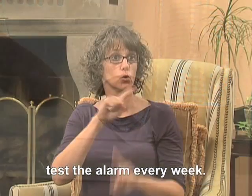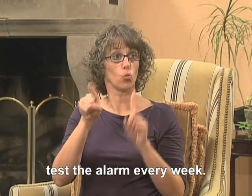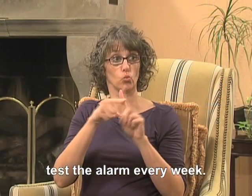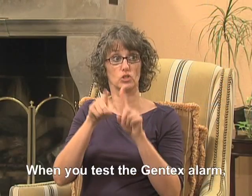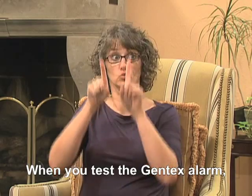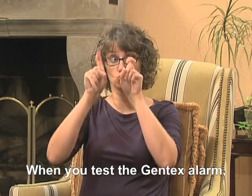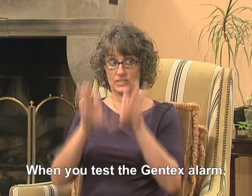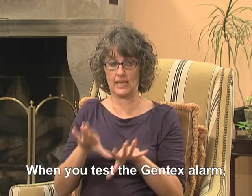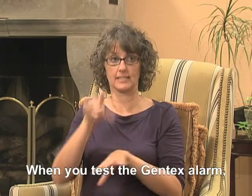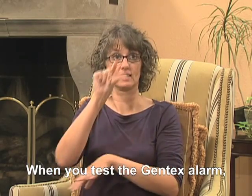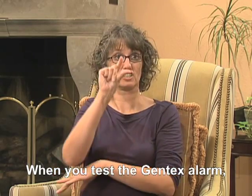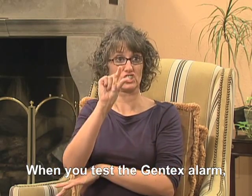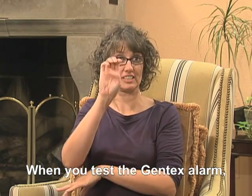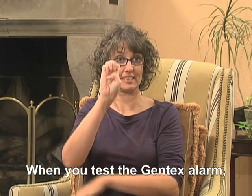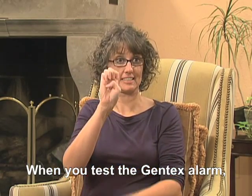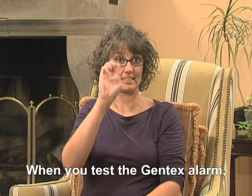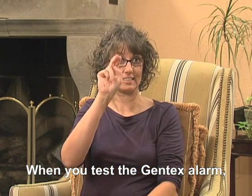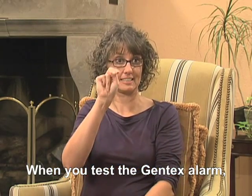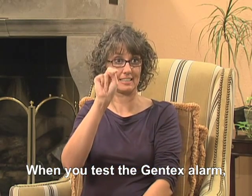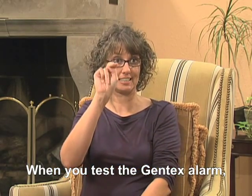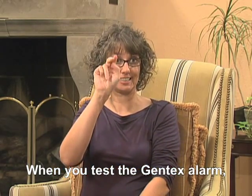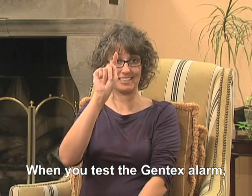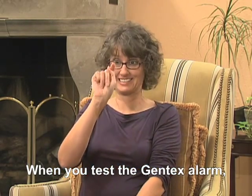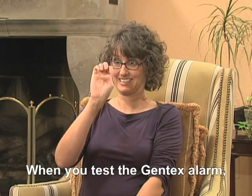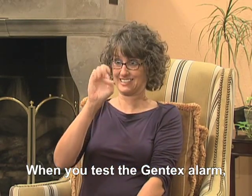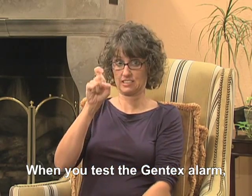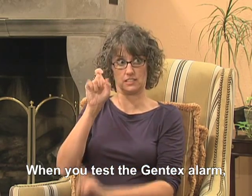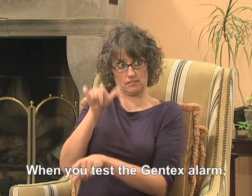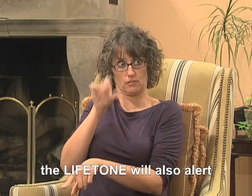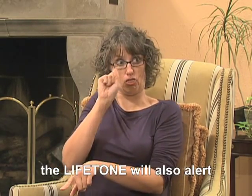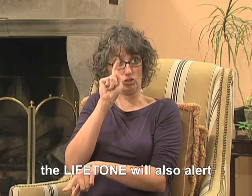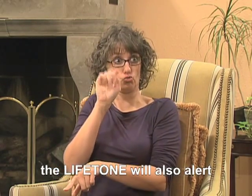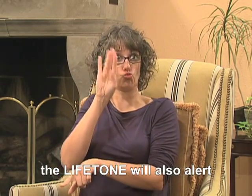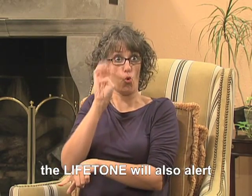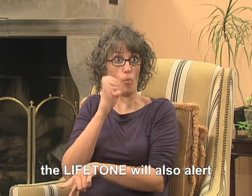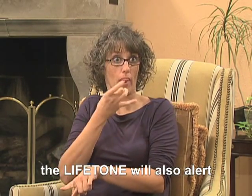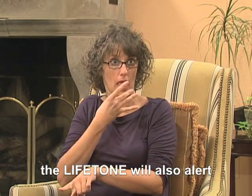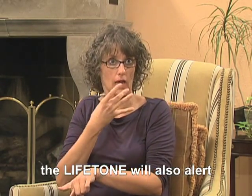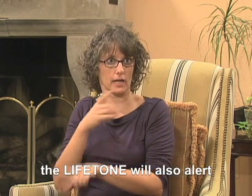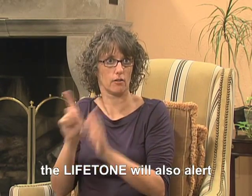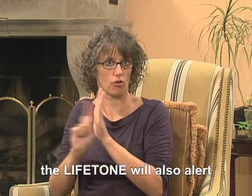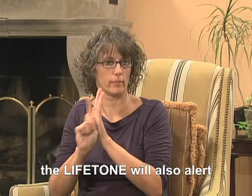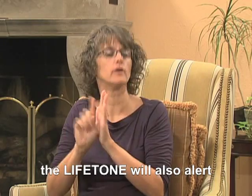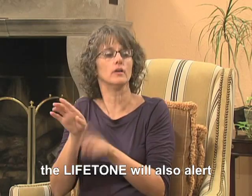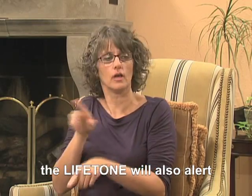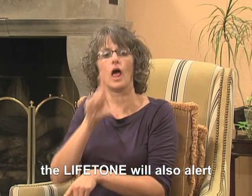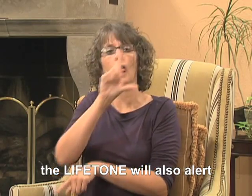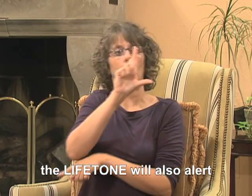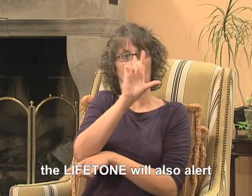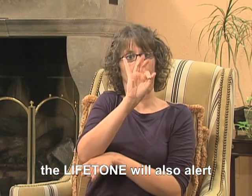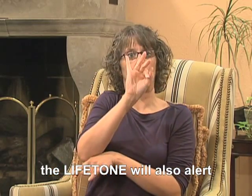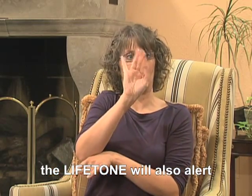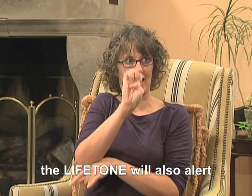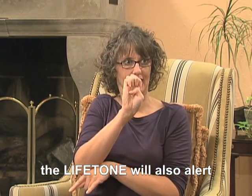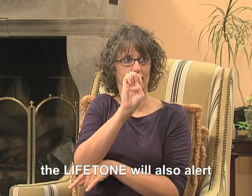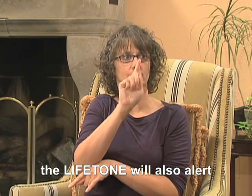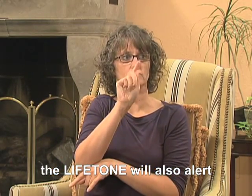When you test the Gentex alarm, the life tone will also